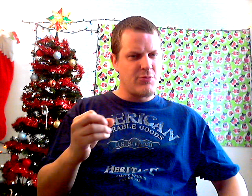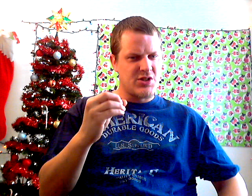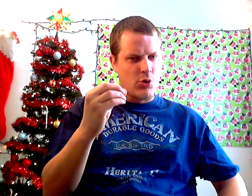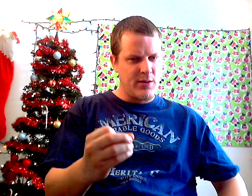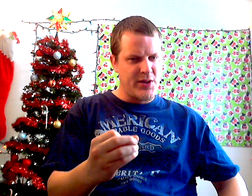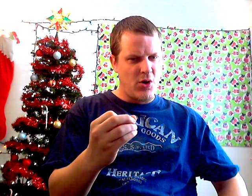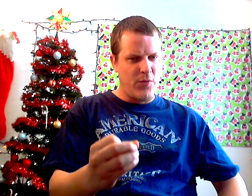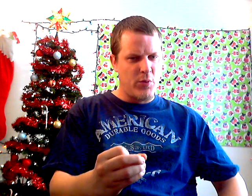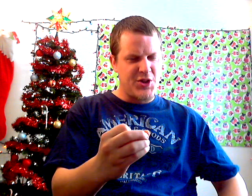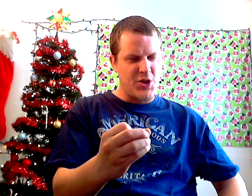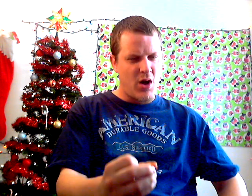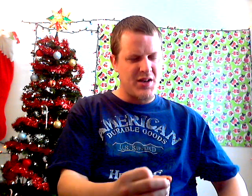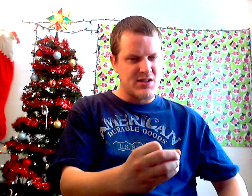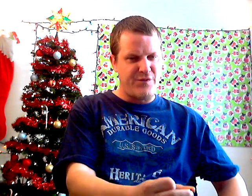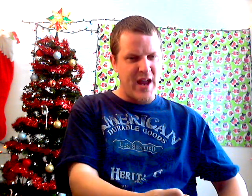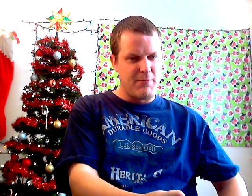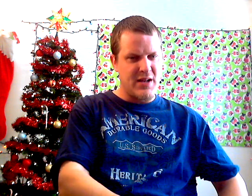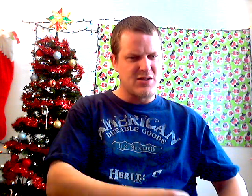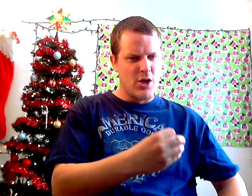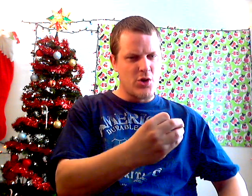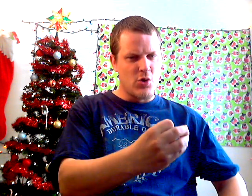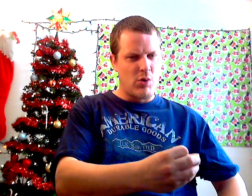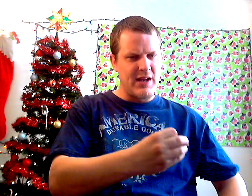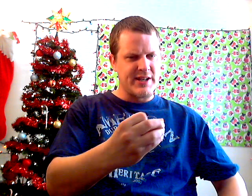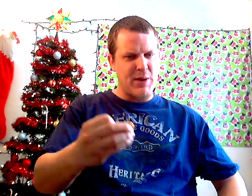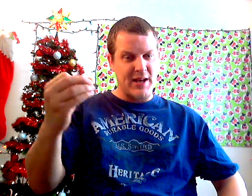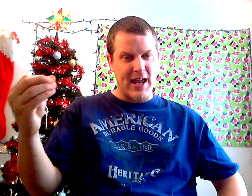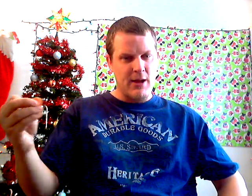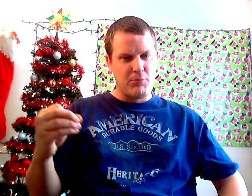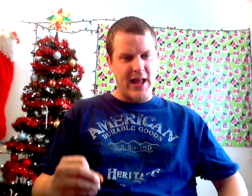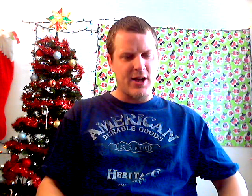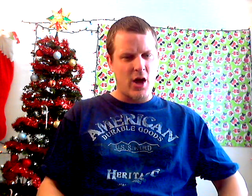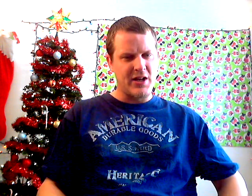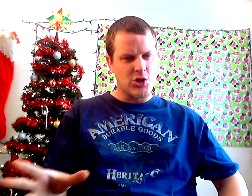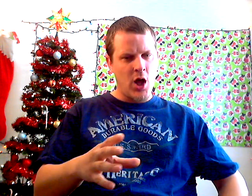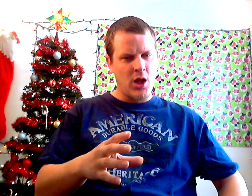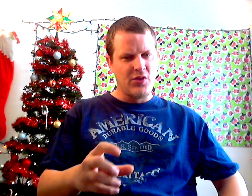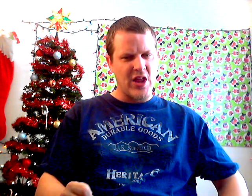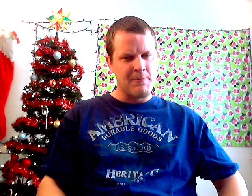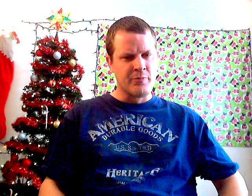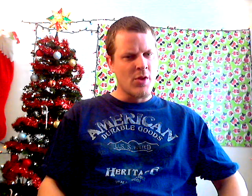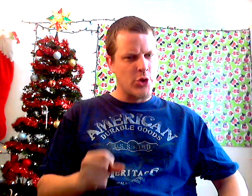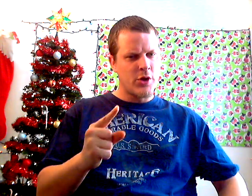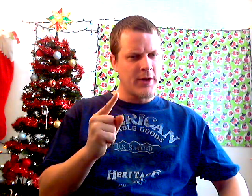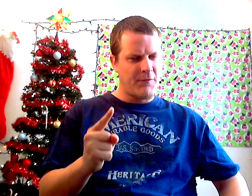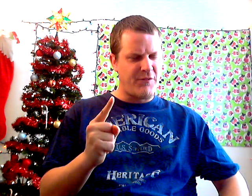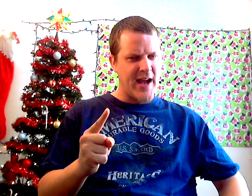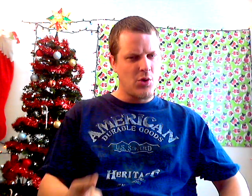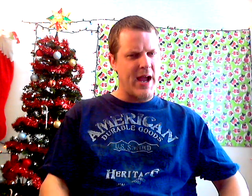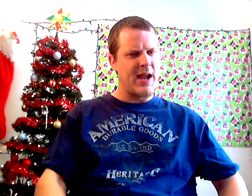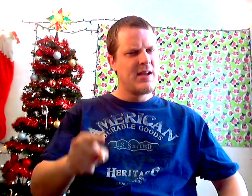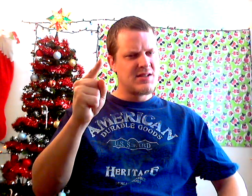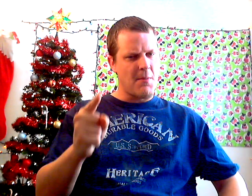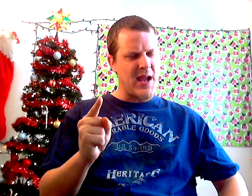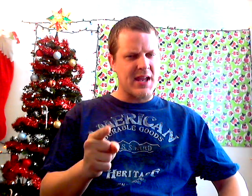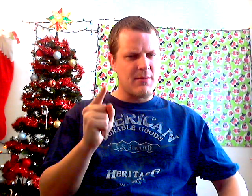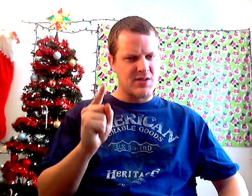that was incredibly over with your audience and fan base, your white, Hispanic, and black audience, all of them, you couldn't find a way to make him